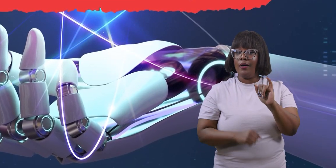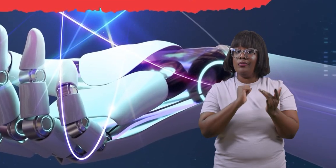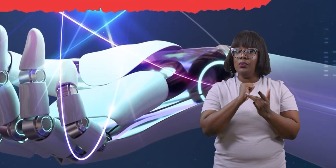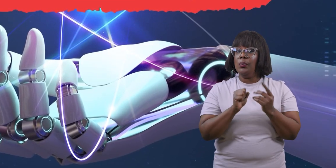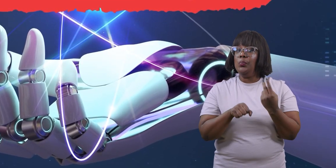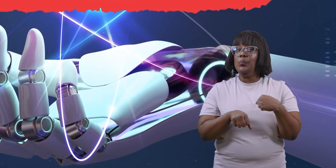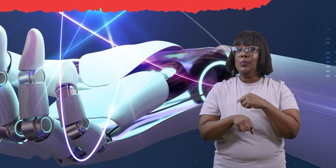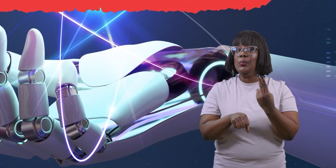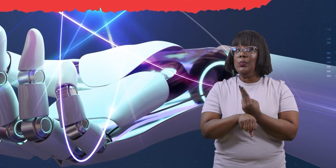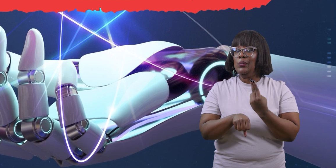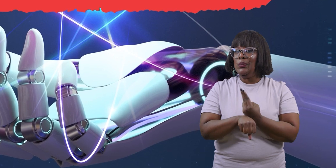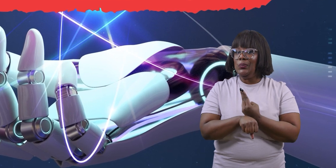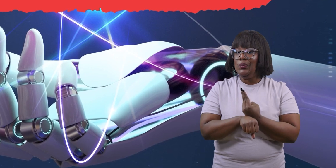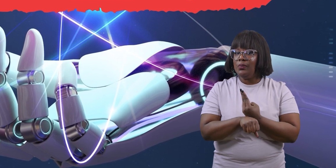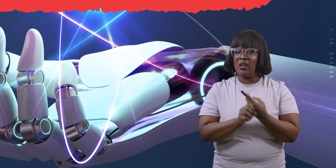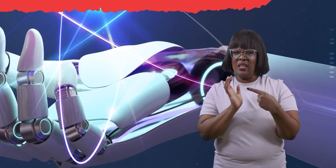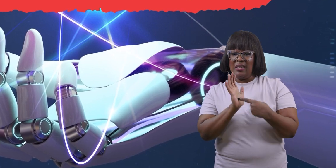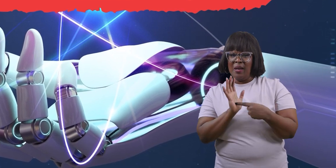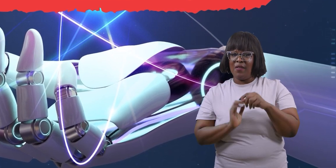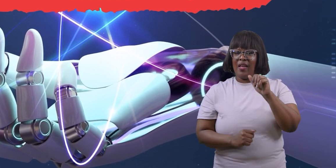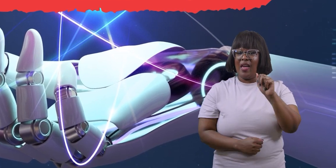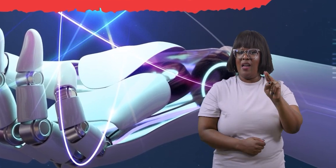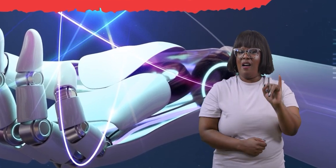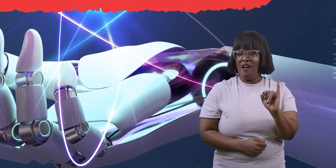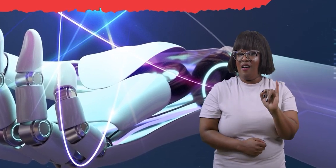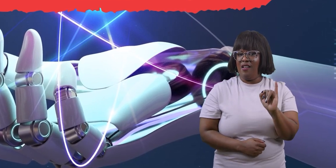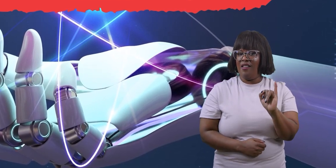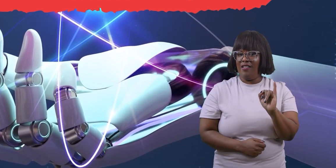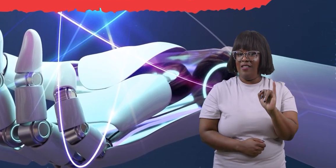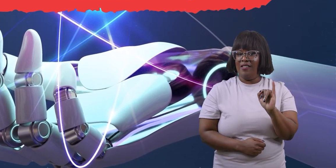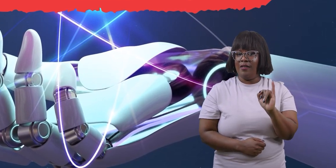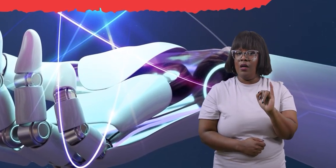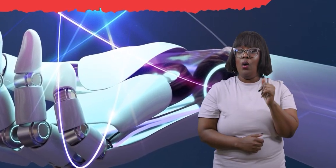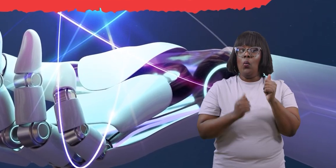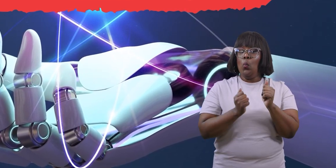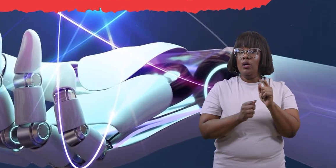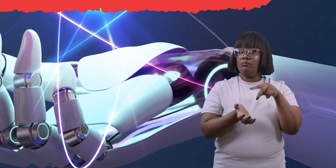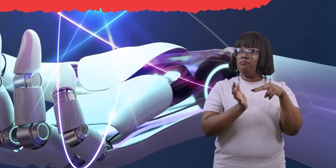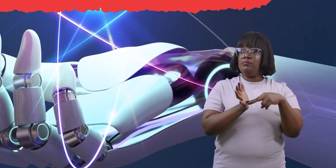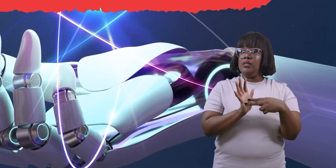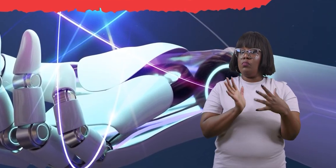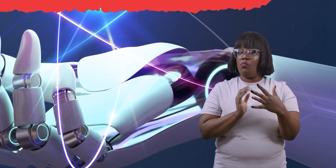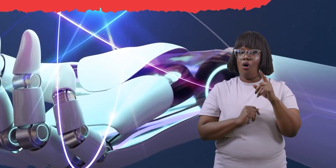AI technology we use is an example of ANI, which stands for artificial